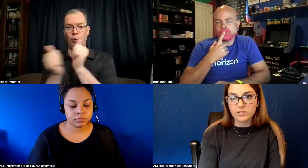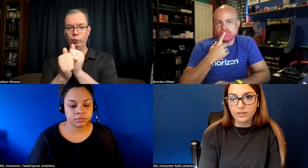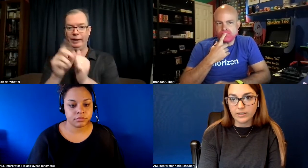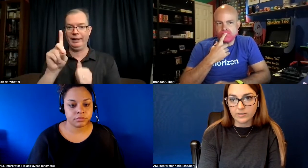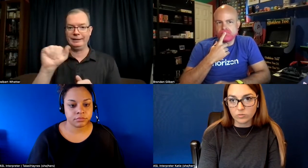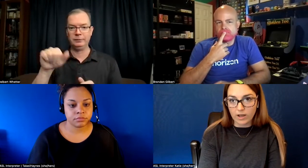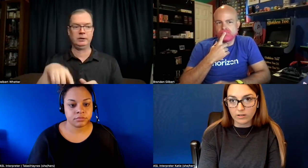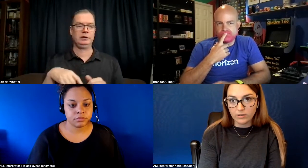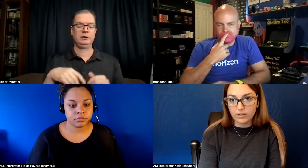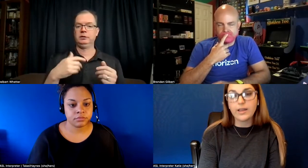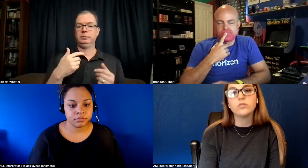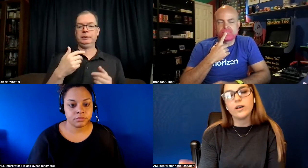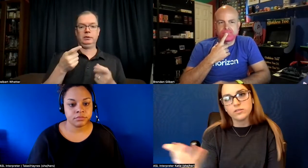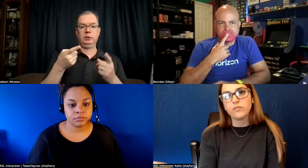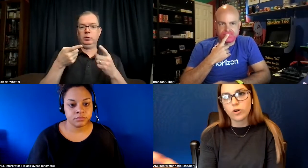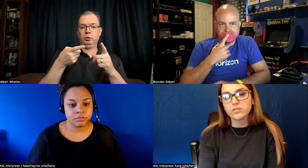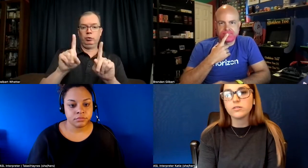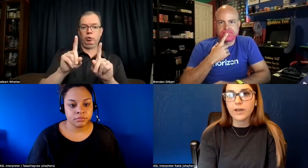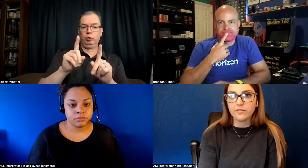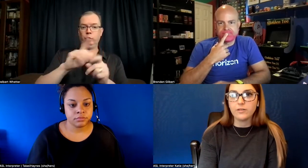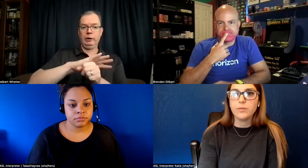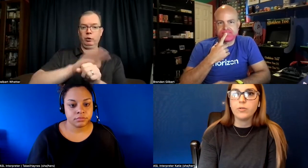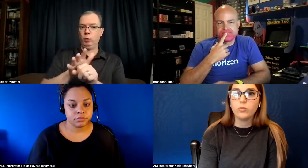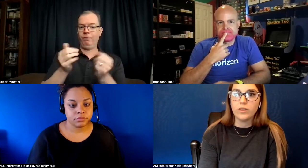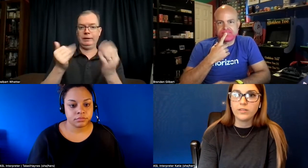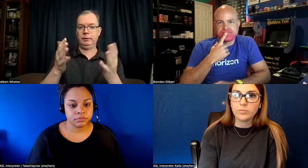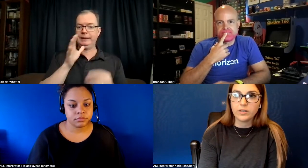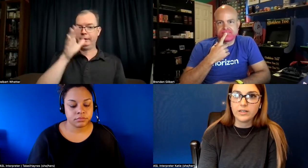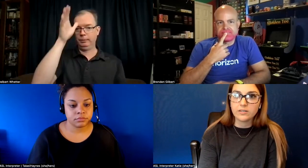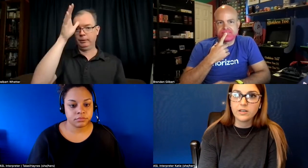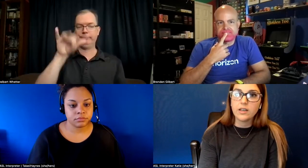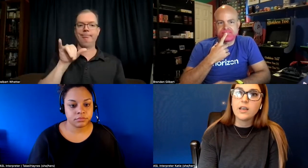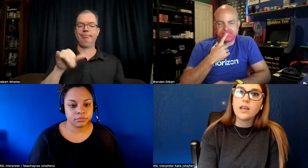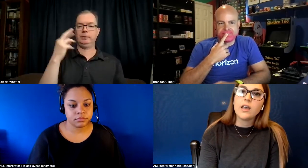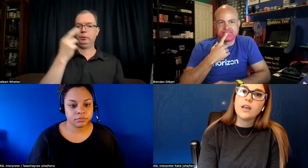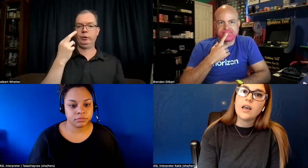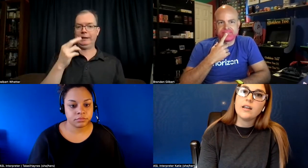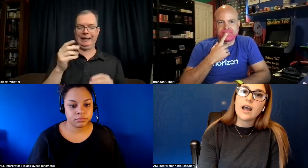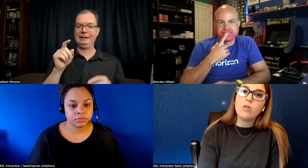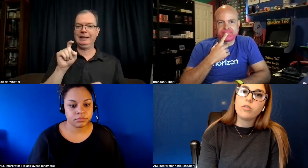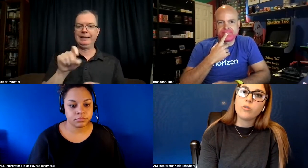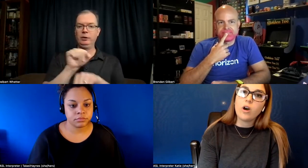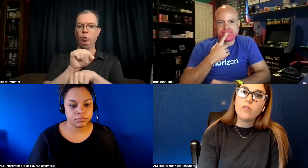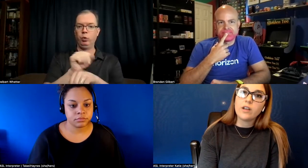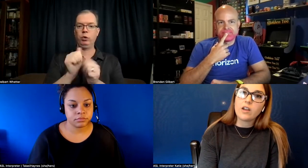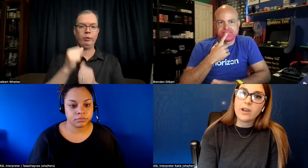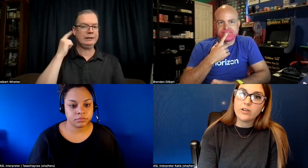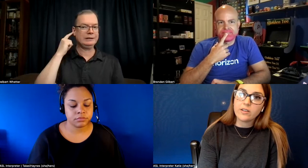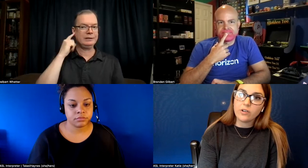disabilities as well as well as of course benefiting people with disabilities and now through covet a lot of parents have